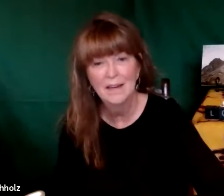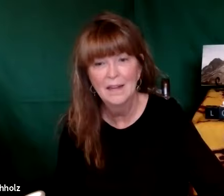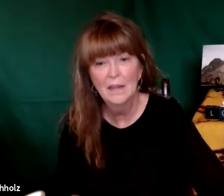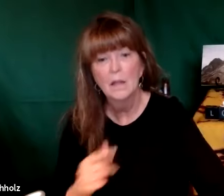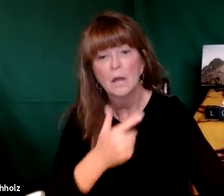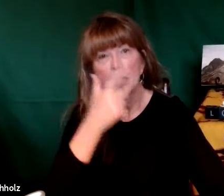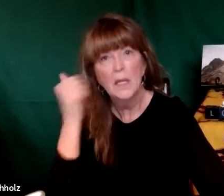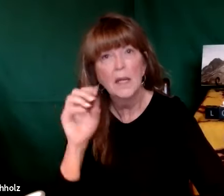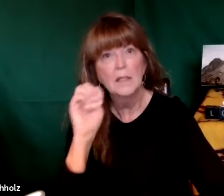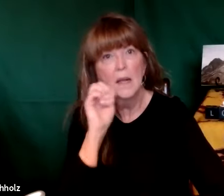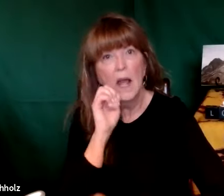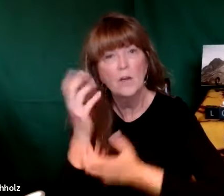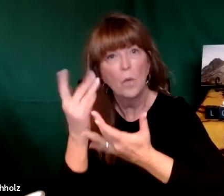so angry with God